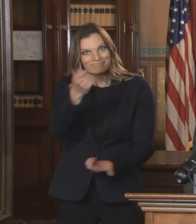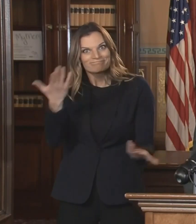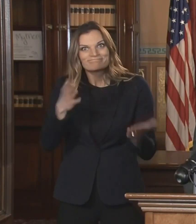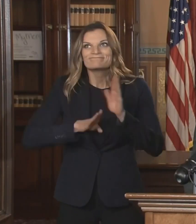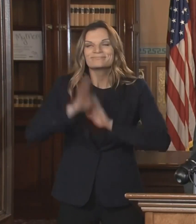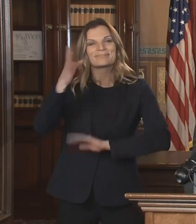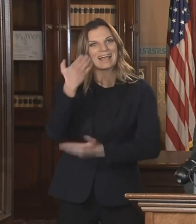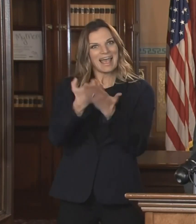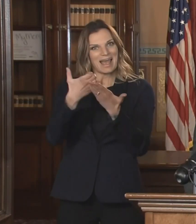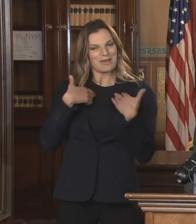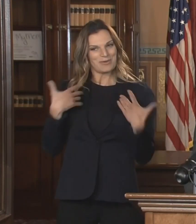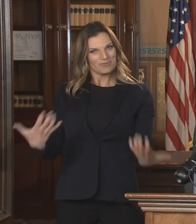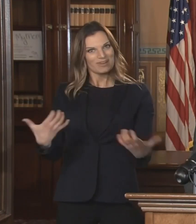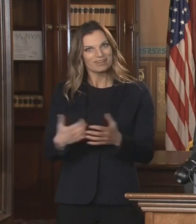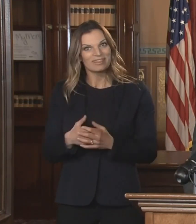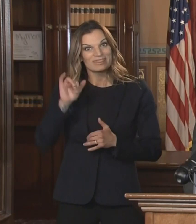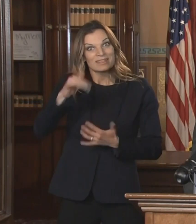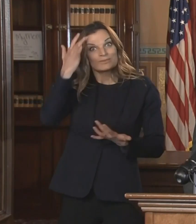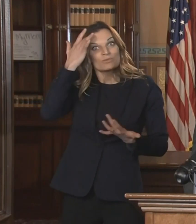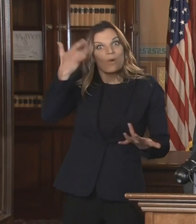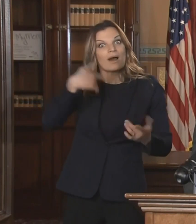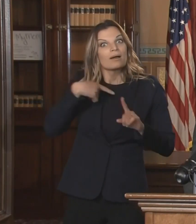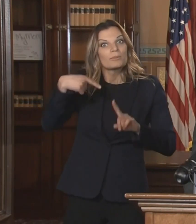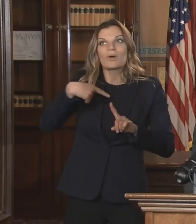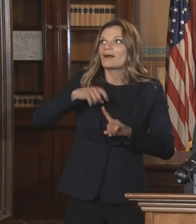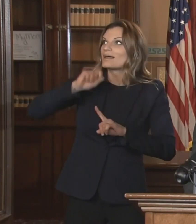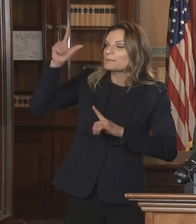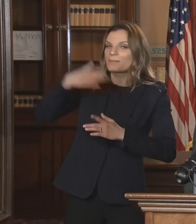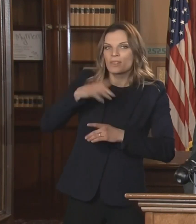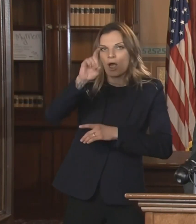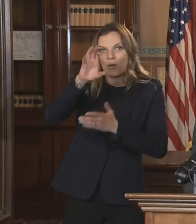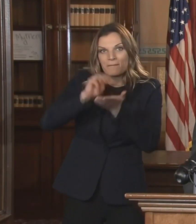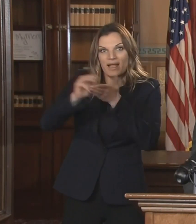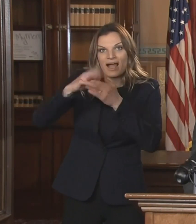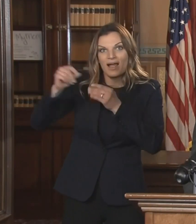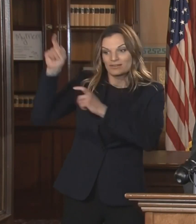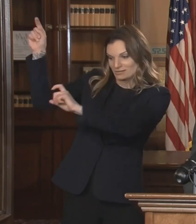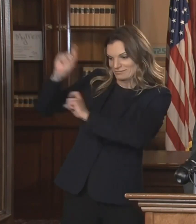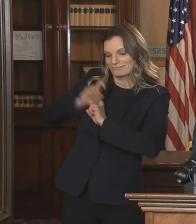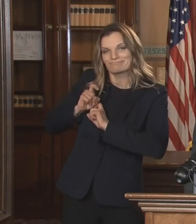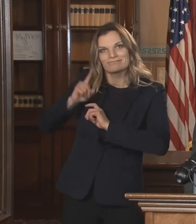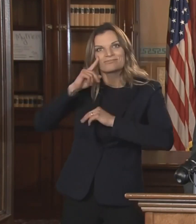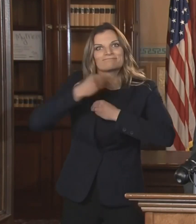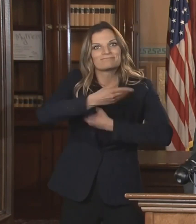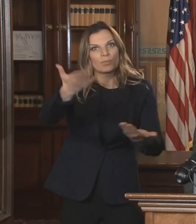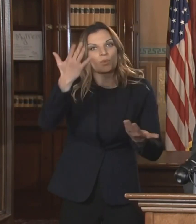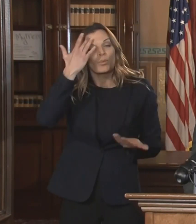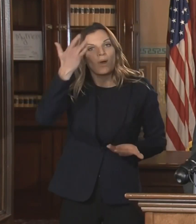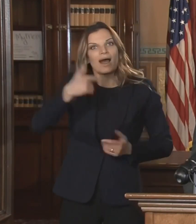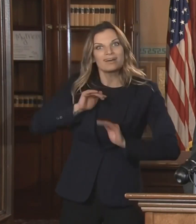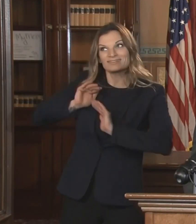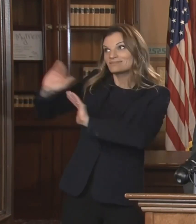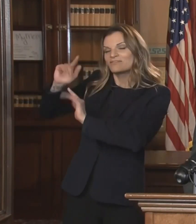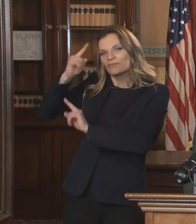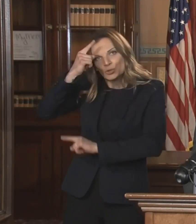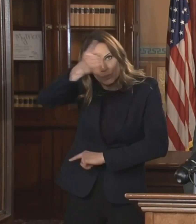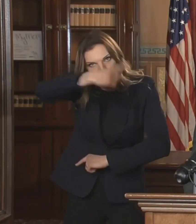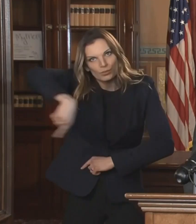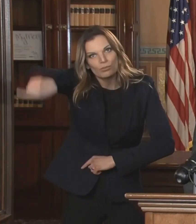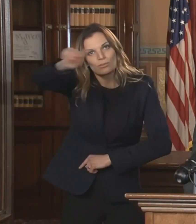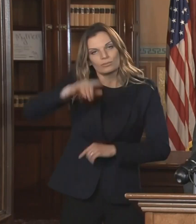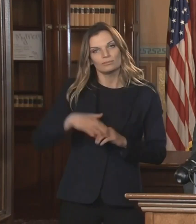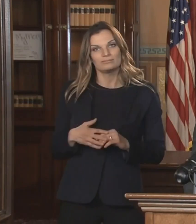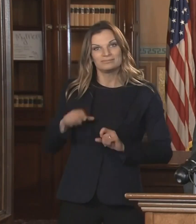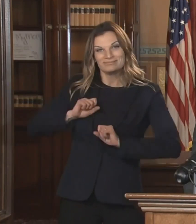legislature to get this hundred million dollar plan passed. That's why I've been asking our federal government to